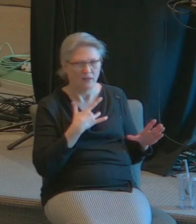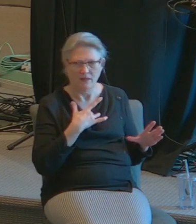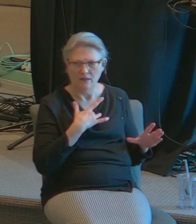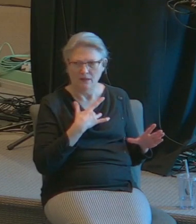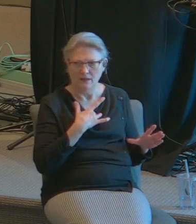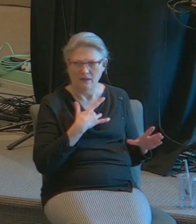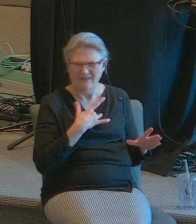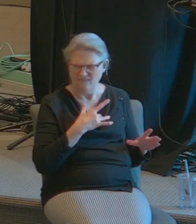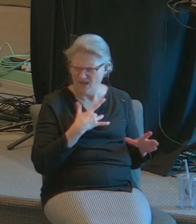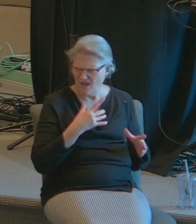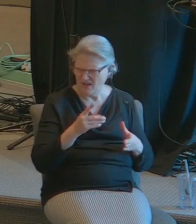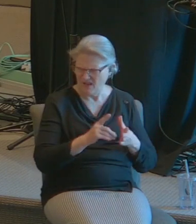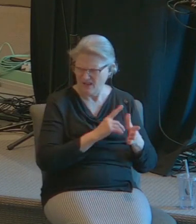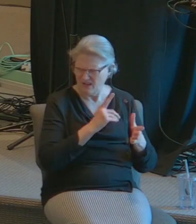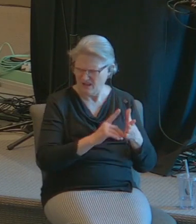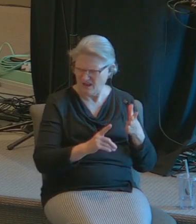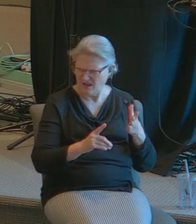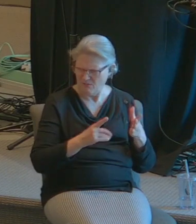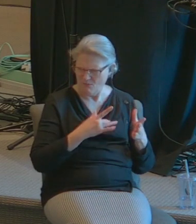condemned